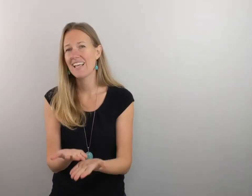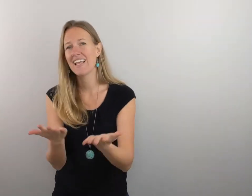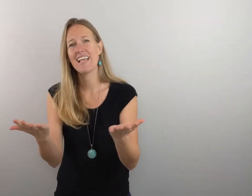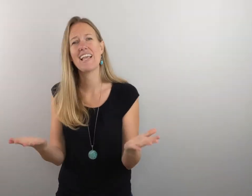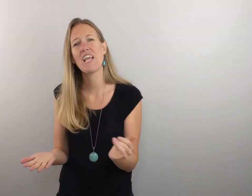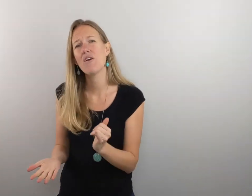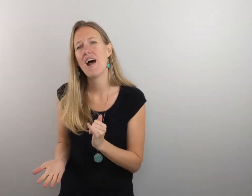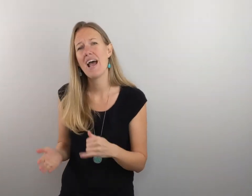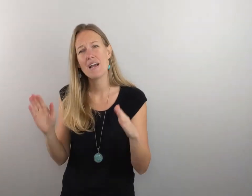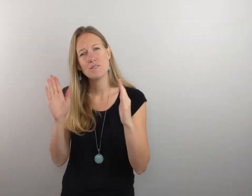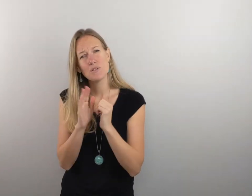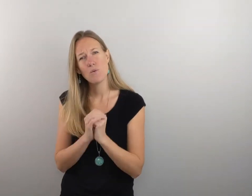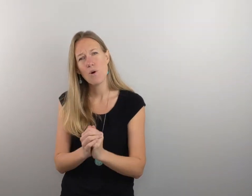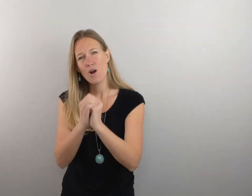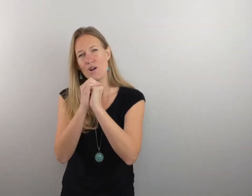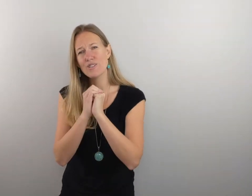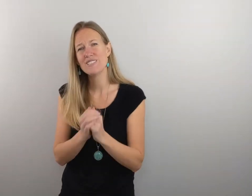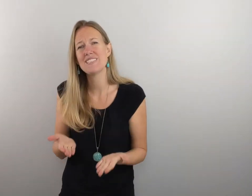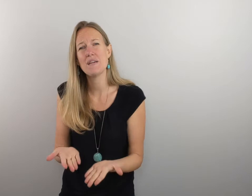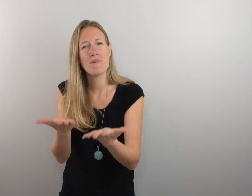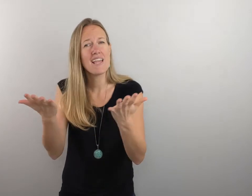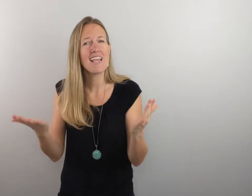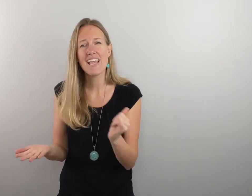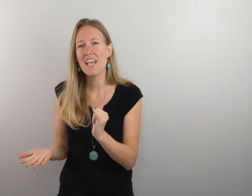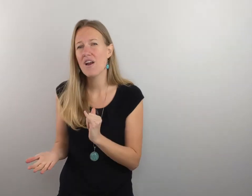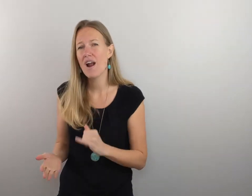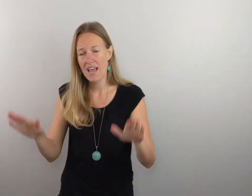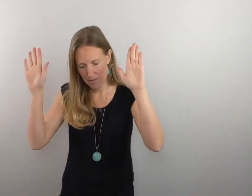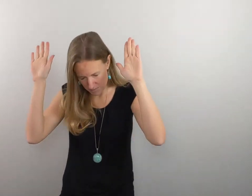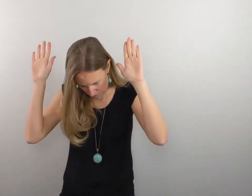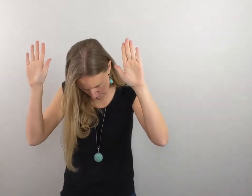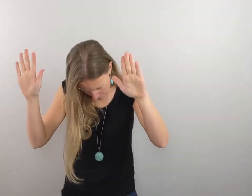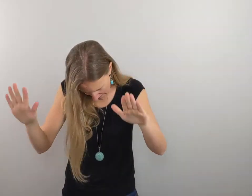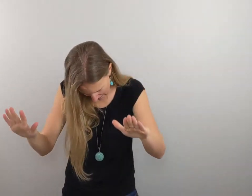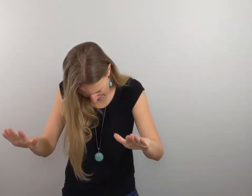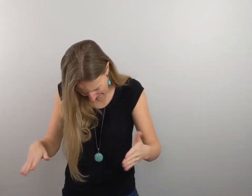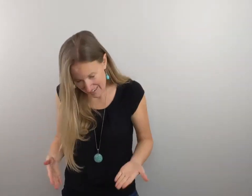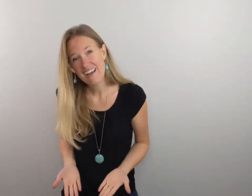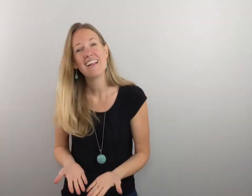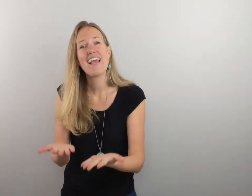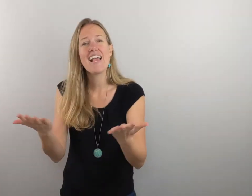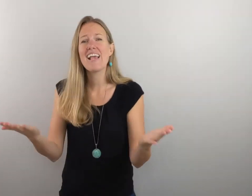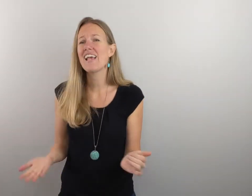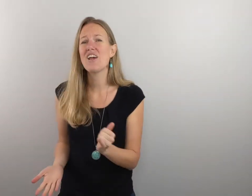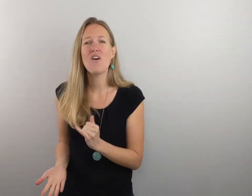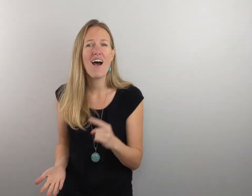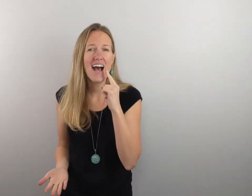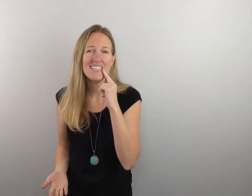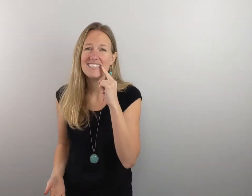Here I am to worship. Here I am to worship. down. Here I am